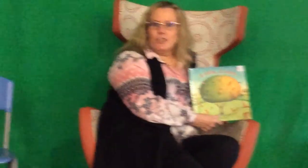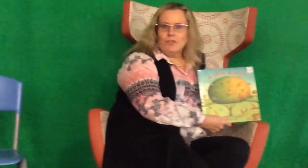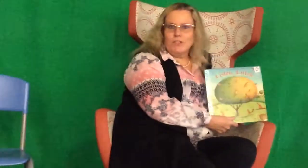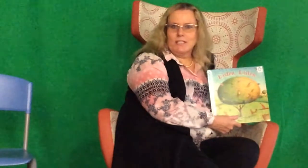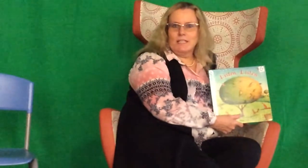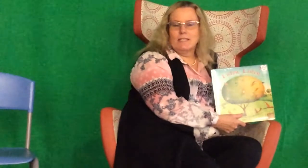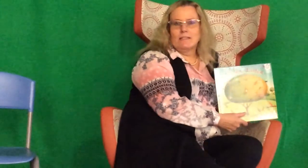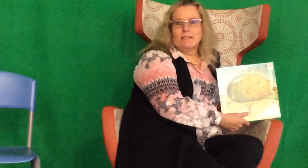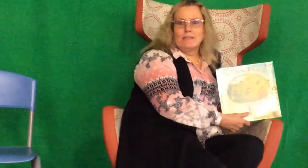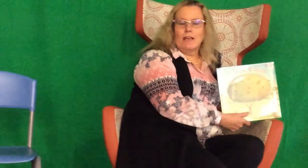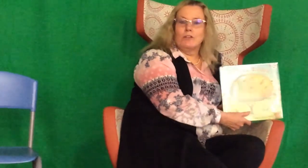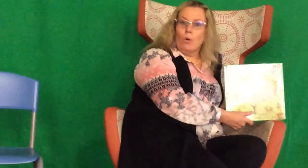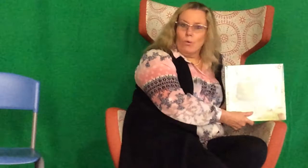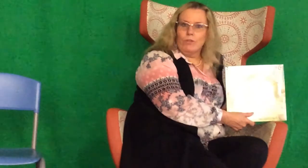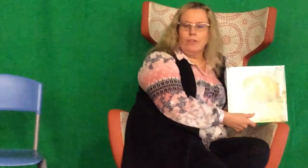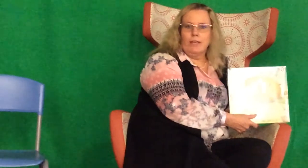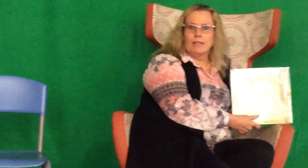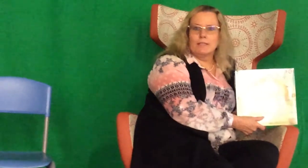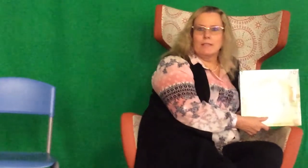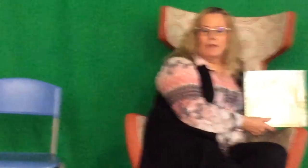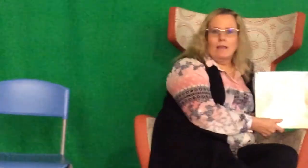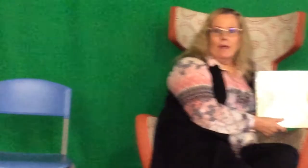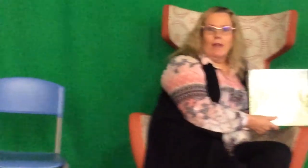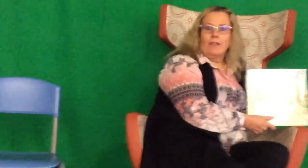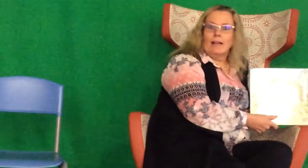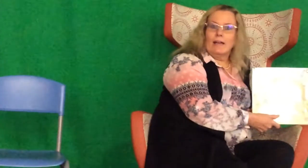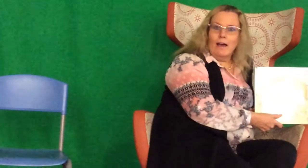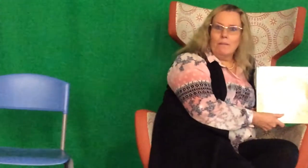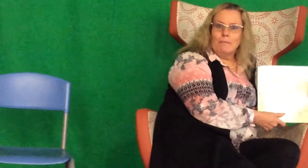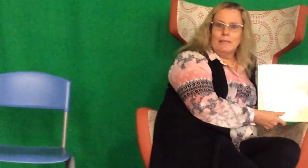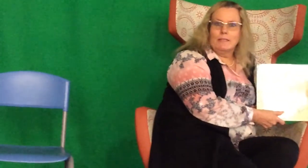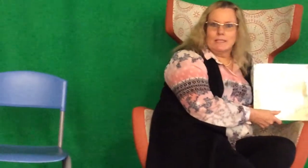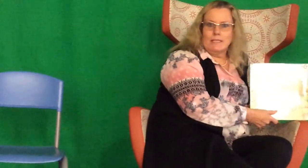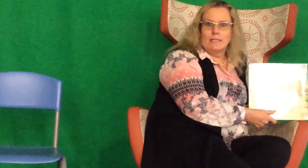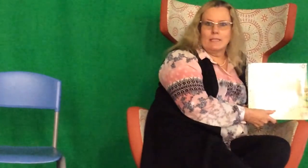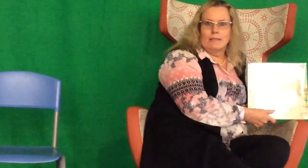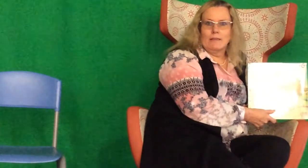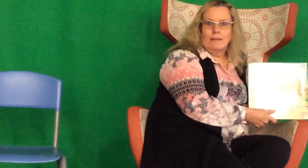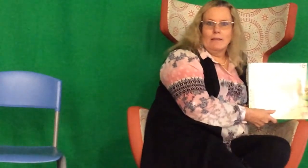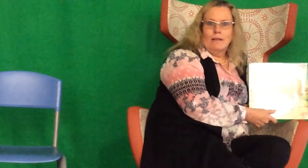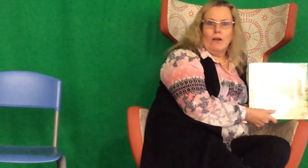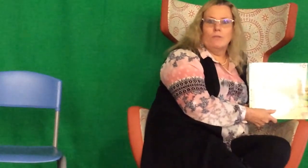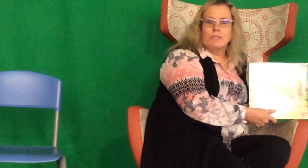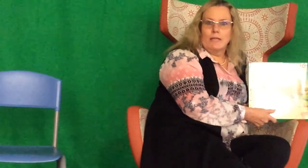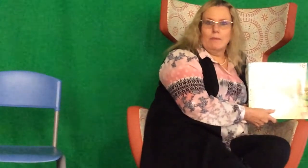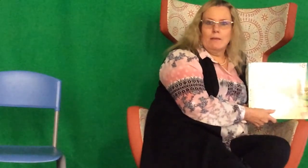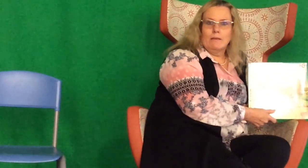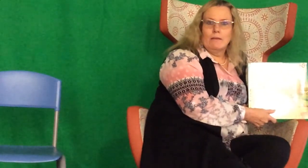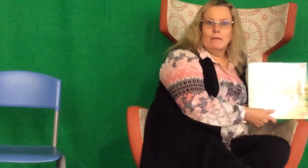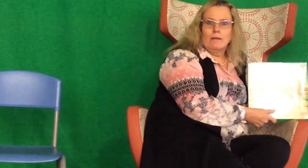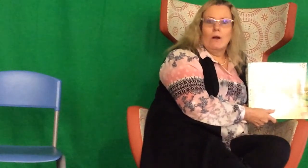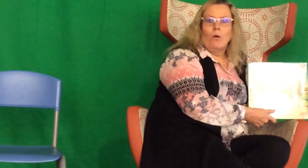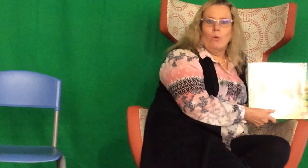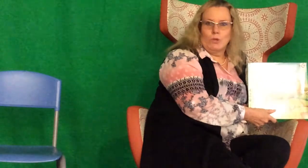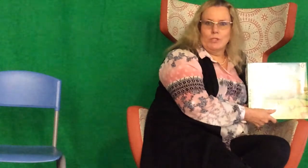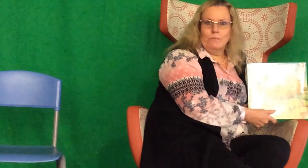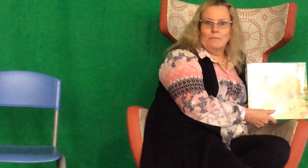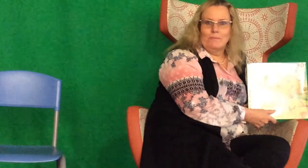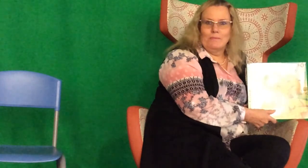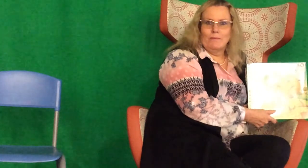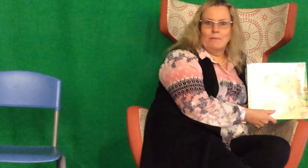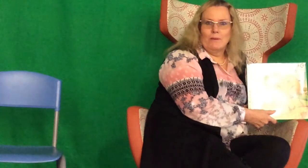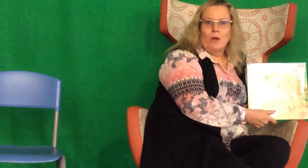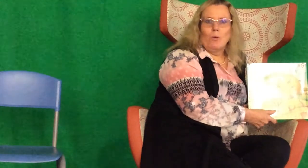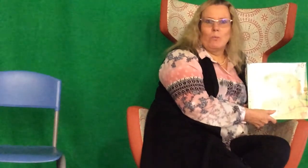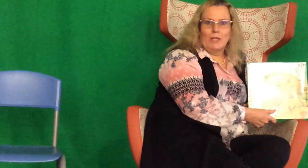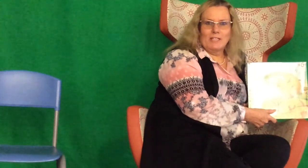each of the seasons and all the things that come in the season of summer, autumn,